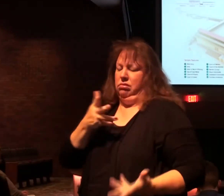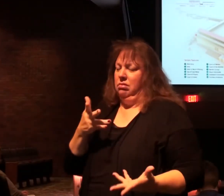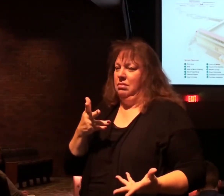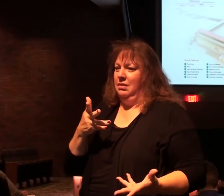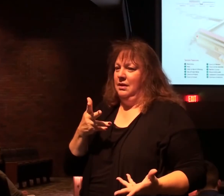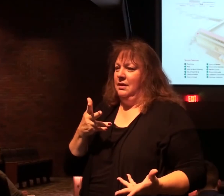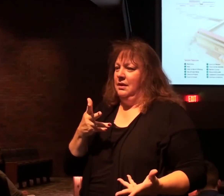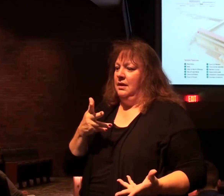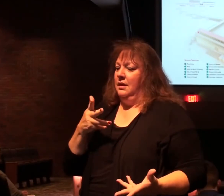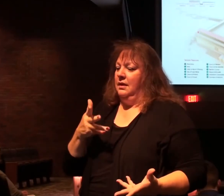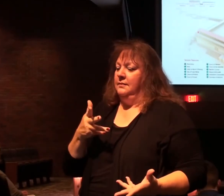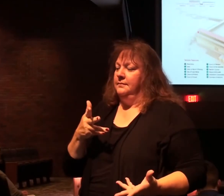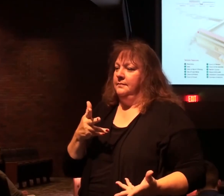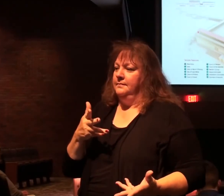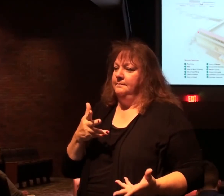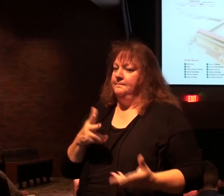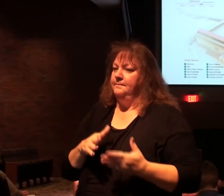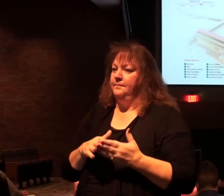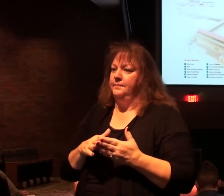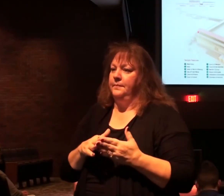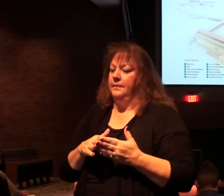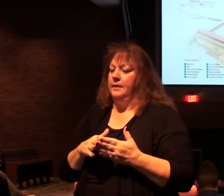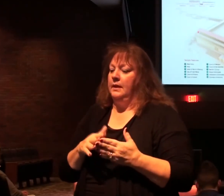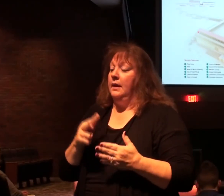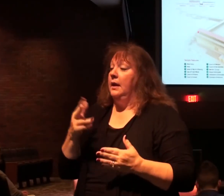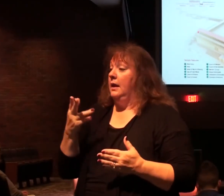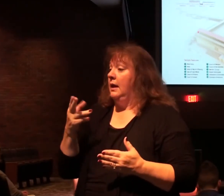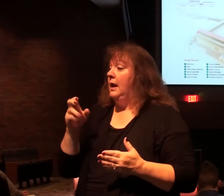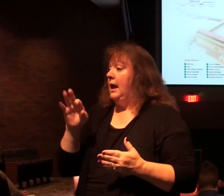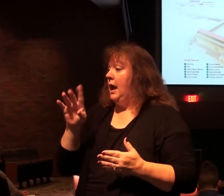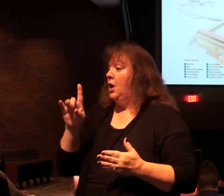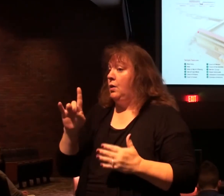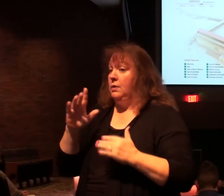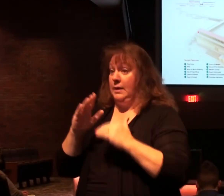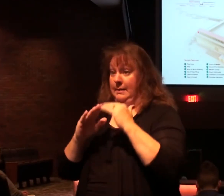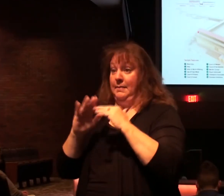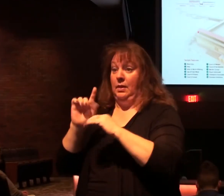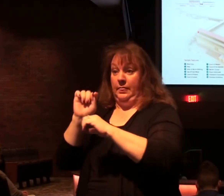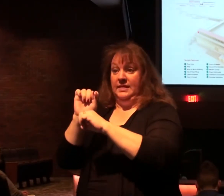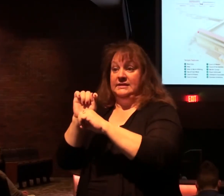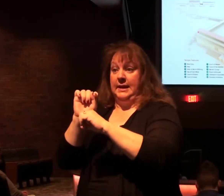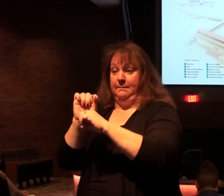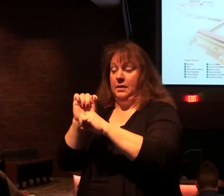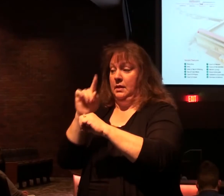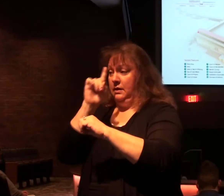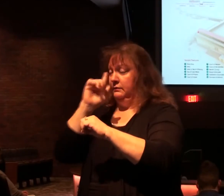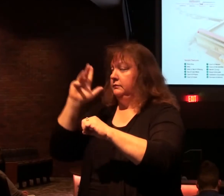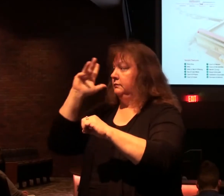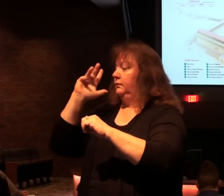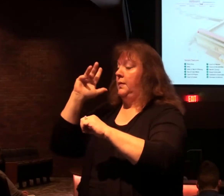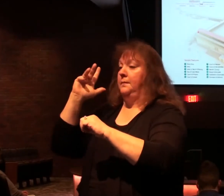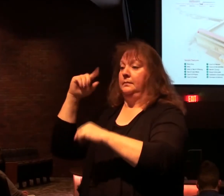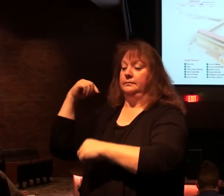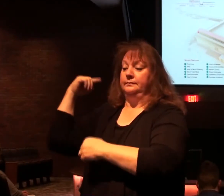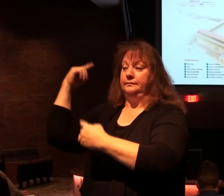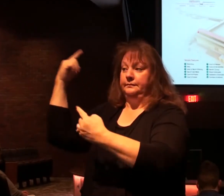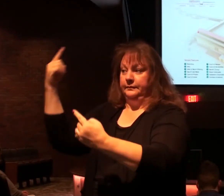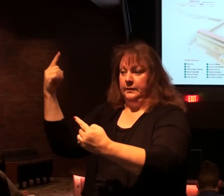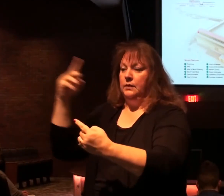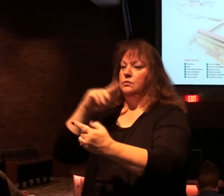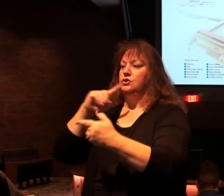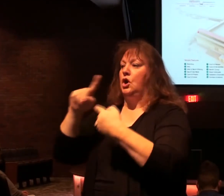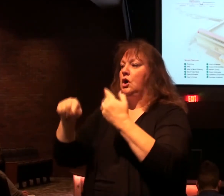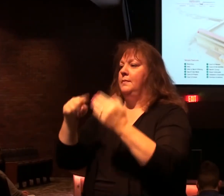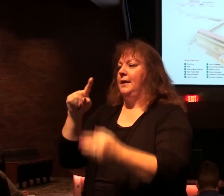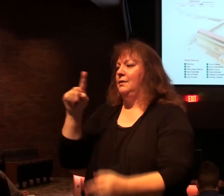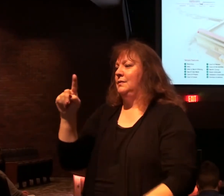As Herod would have reconstructed the temple from the days of Zerubbabel. We'll be talking about